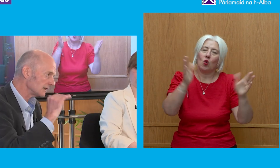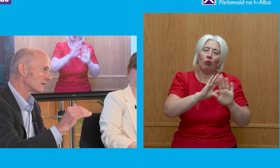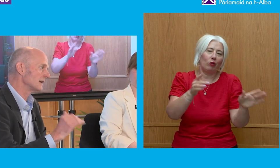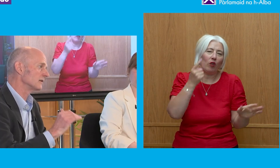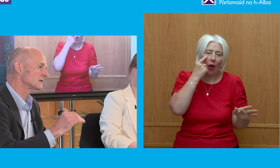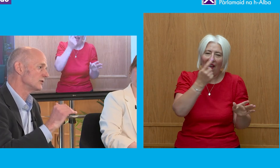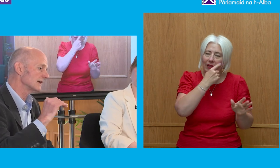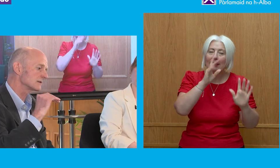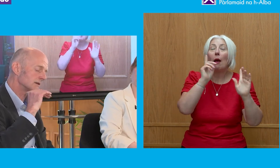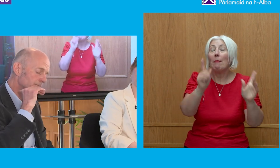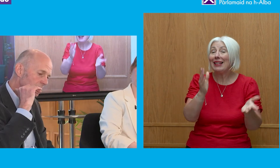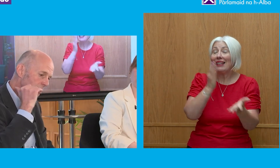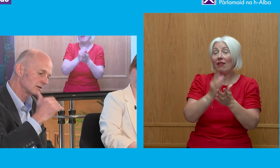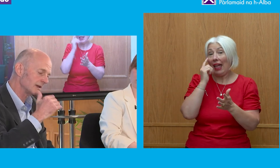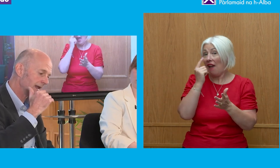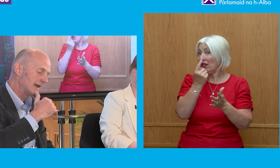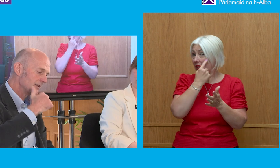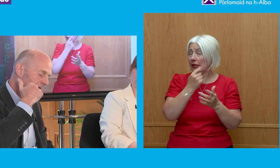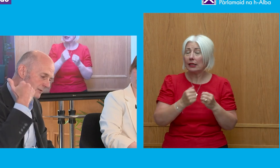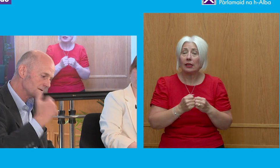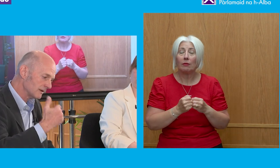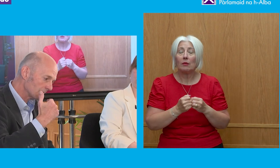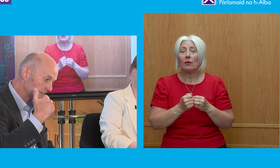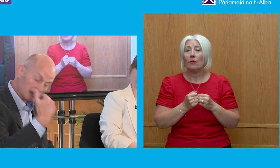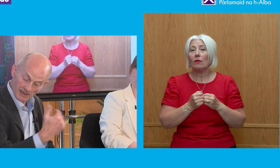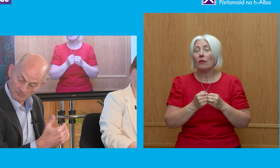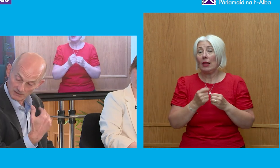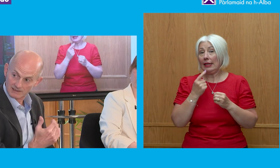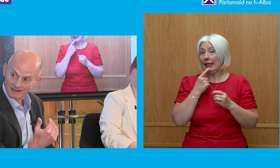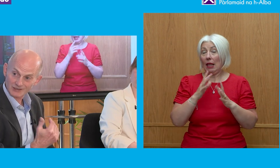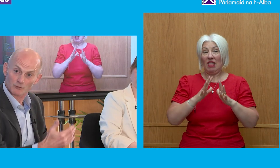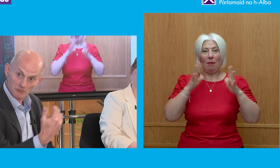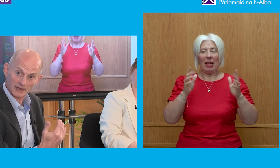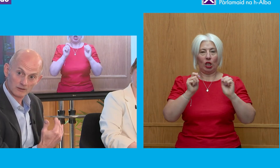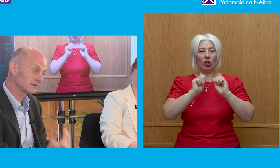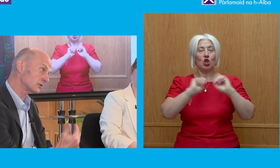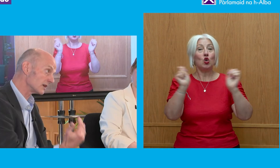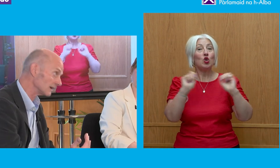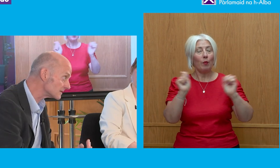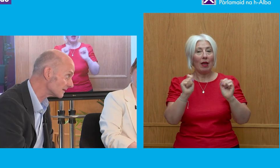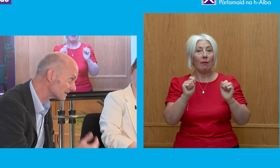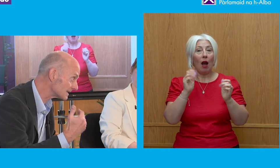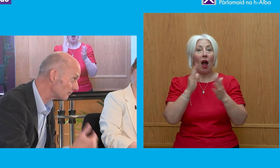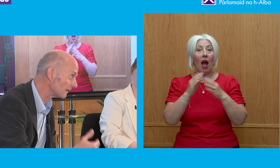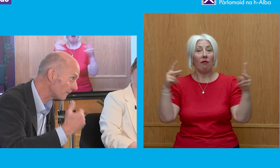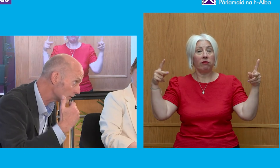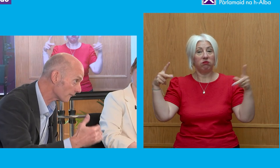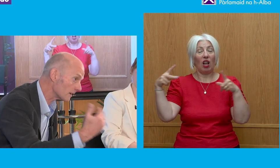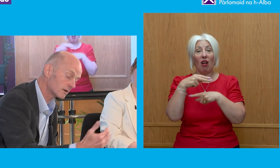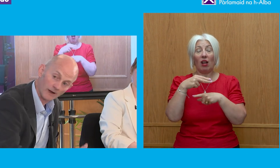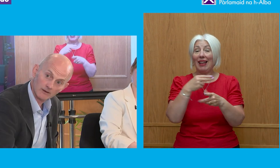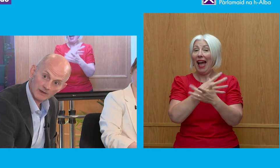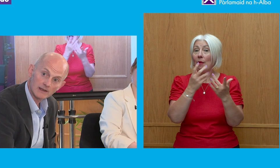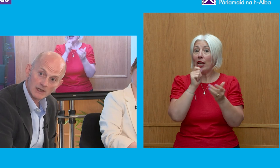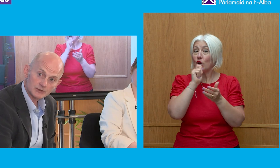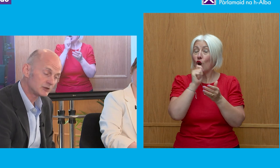certainly there is evidence suggests that there is the big papers, the big titles have cut back on the number of journalists. There are simply fewer